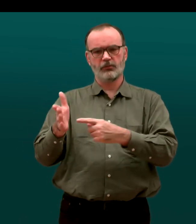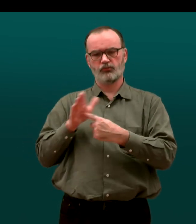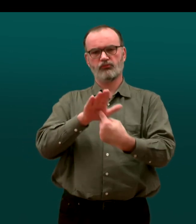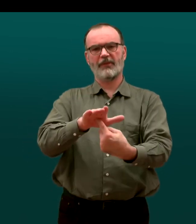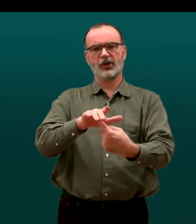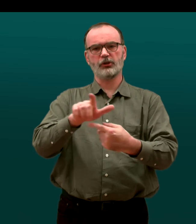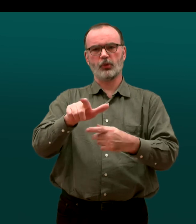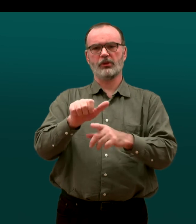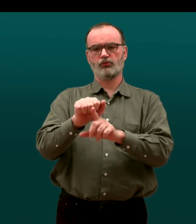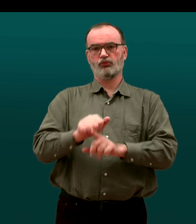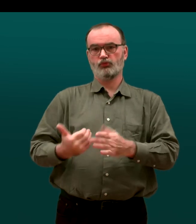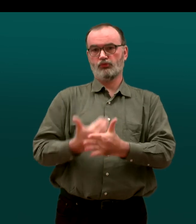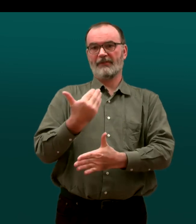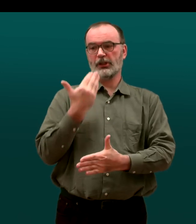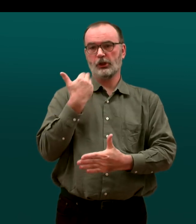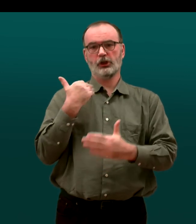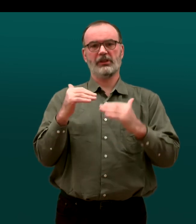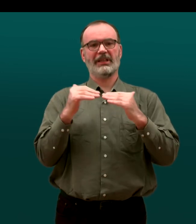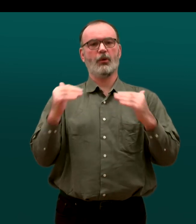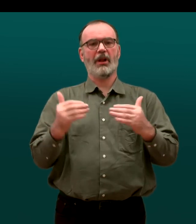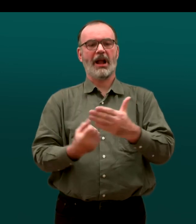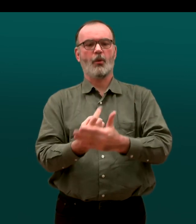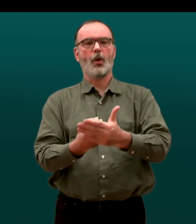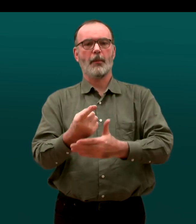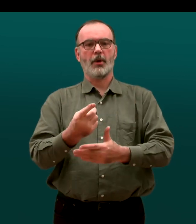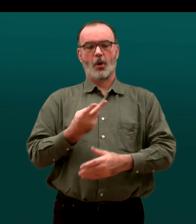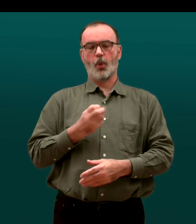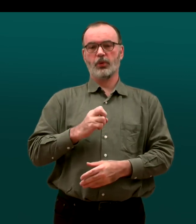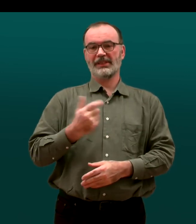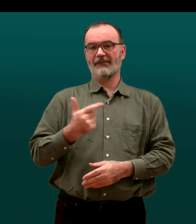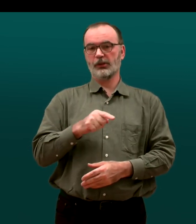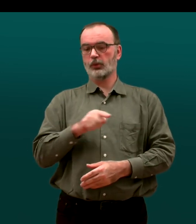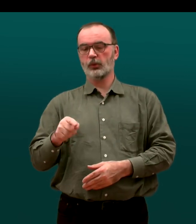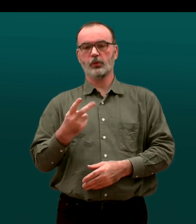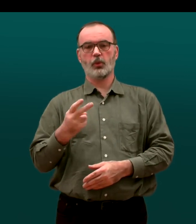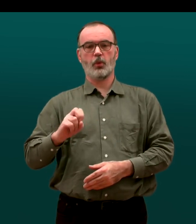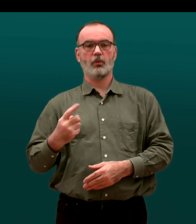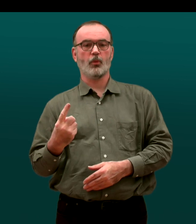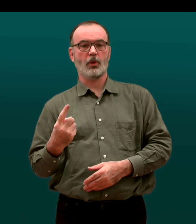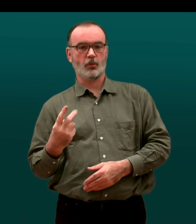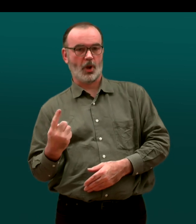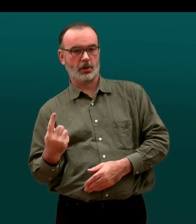Re this will be reflected in our refreshed Equality Outcomes 2017 to 2021 Joomery.